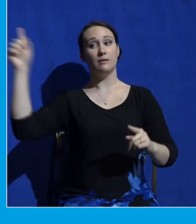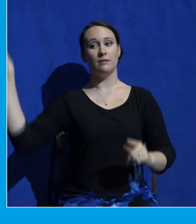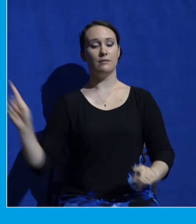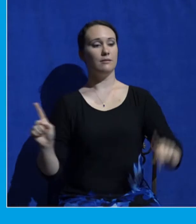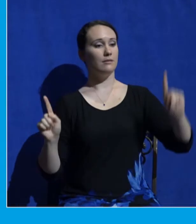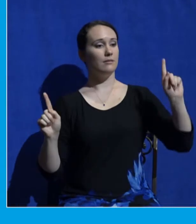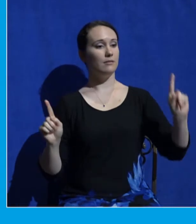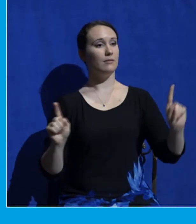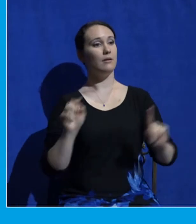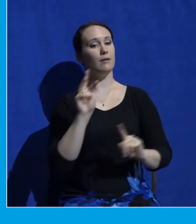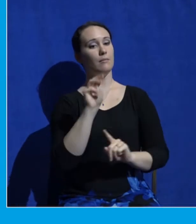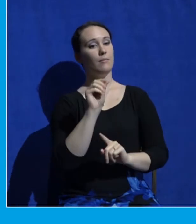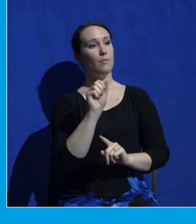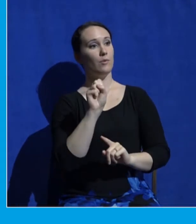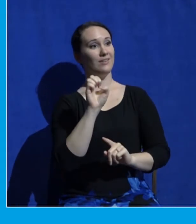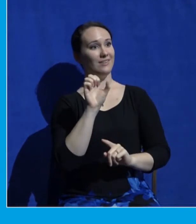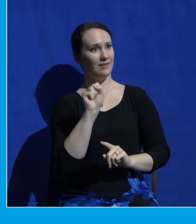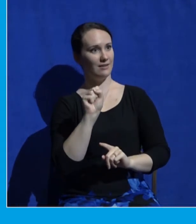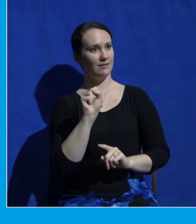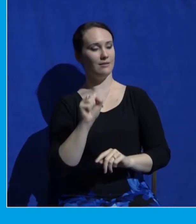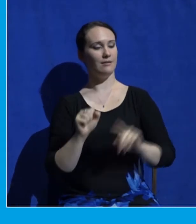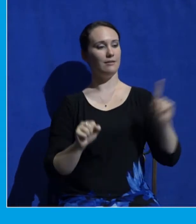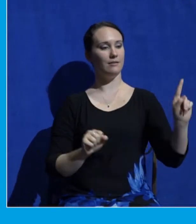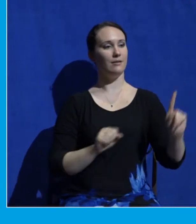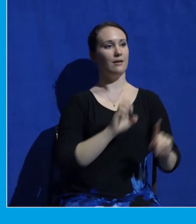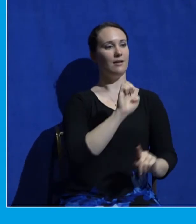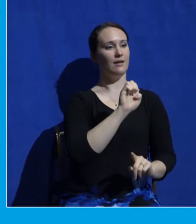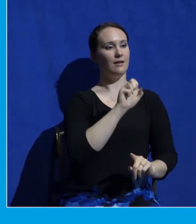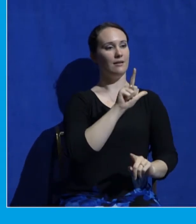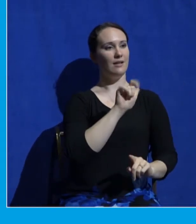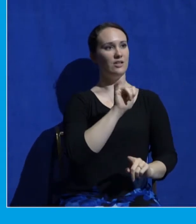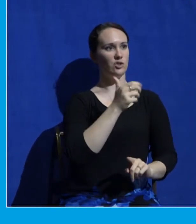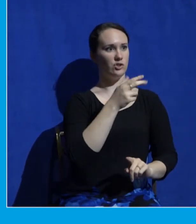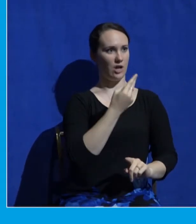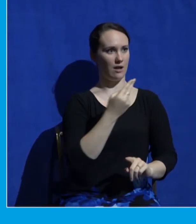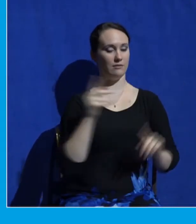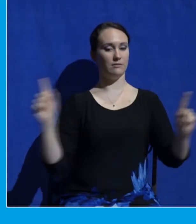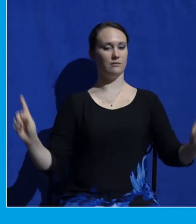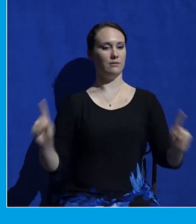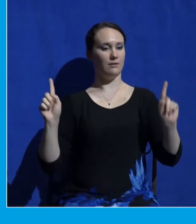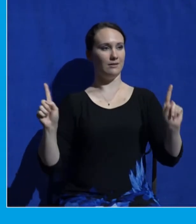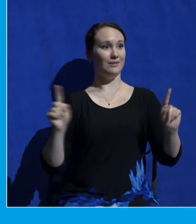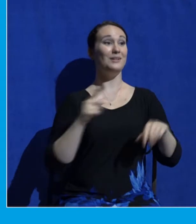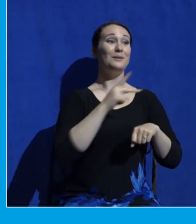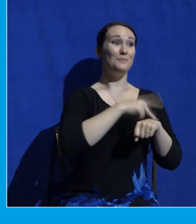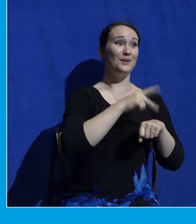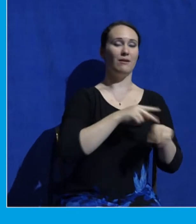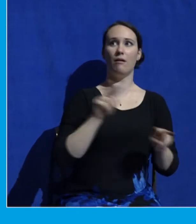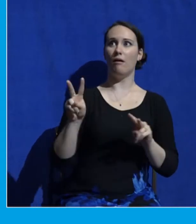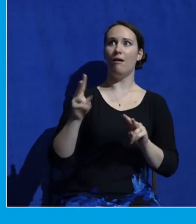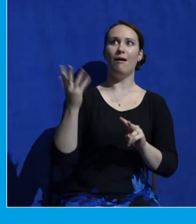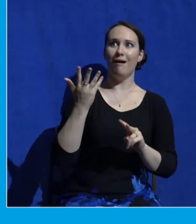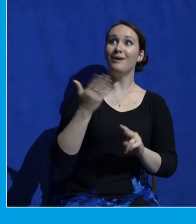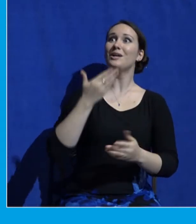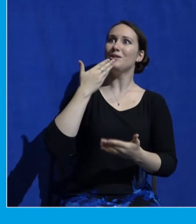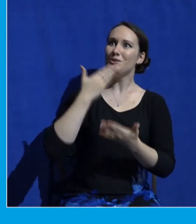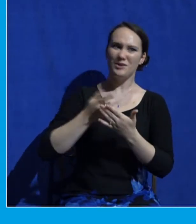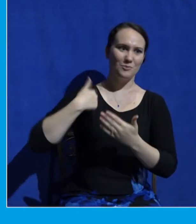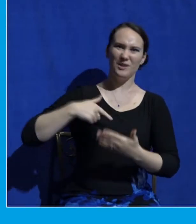And Peter said to Jesus, Rabbi, it is good that we are here. Let us make three tents, one for you and one for Moses and one for Elijah.